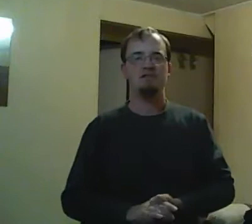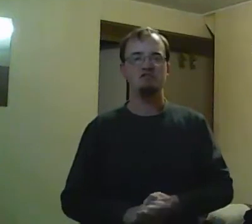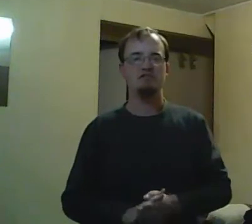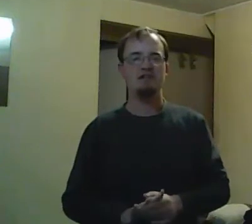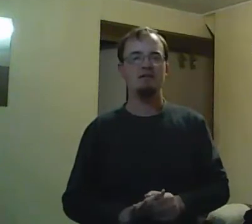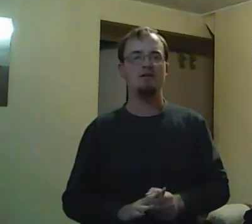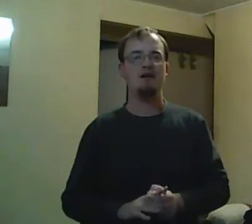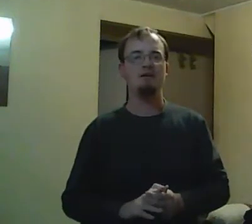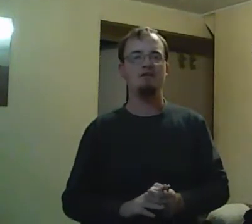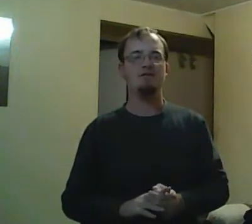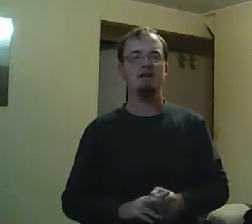Good day.